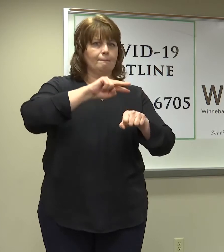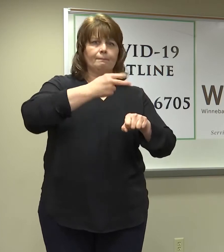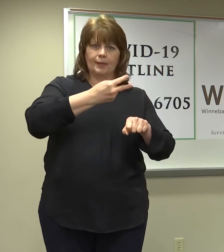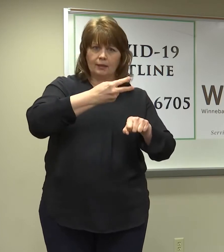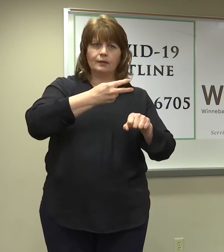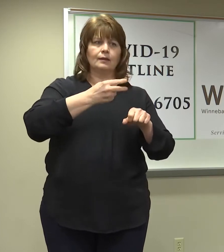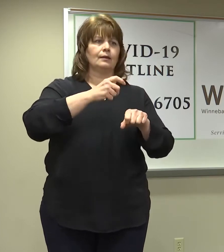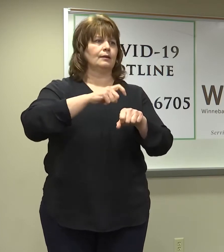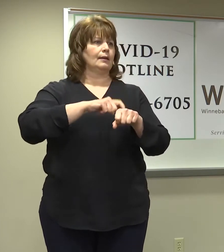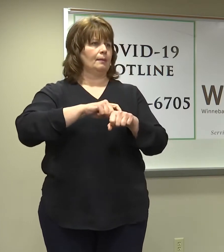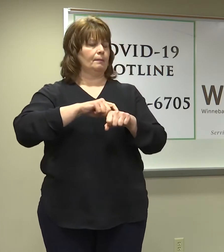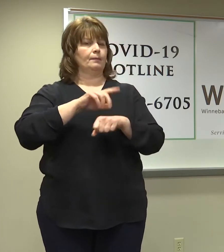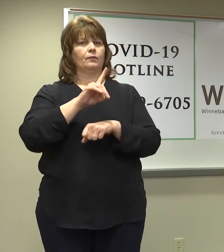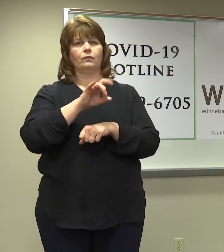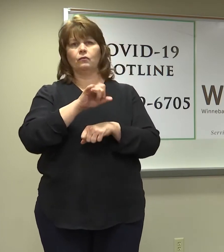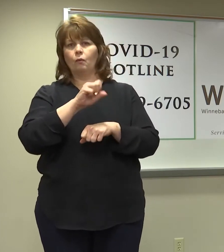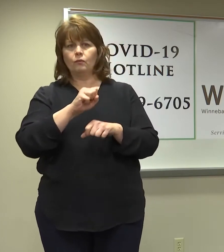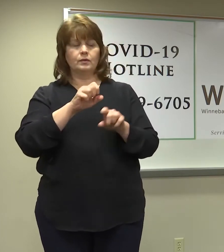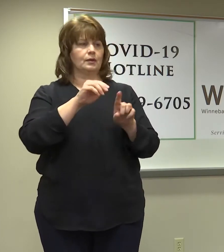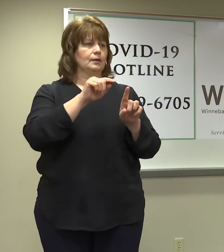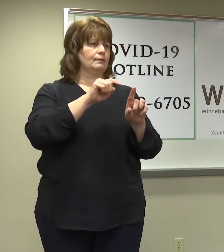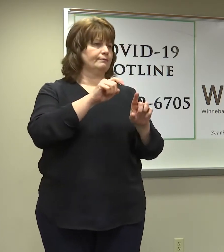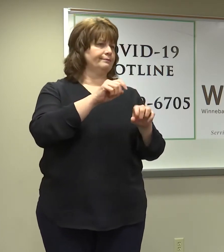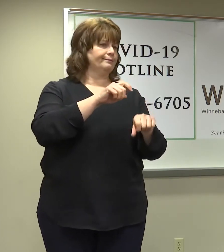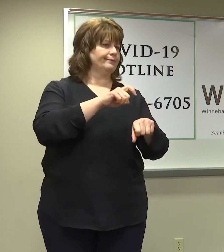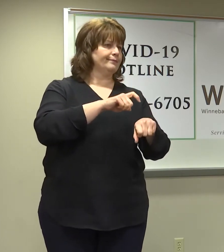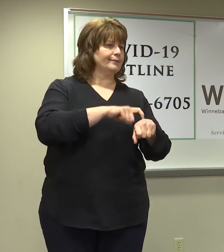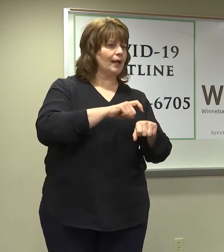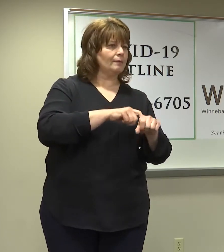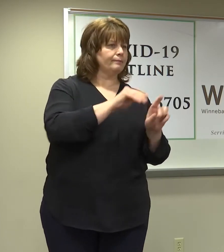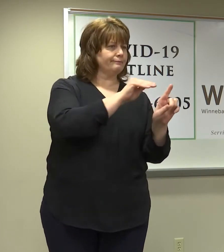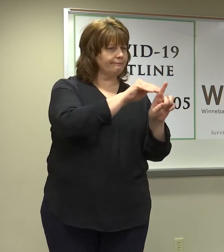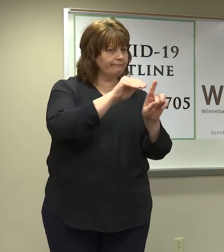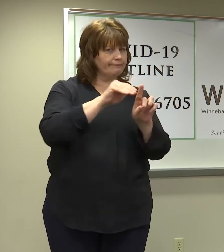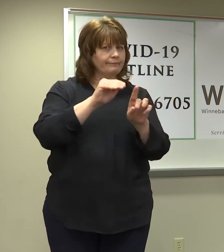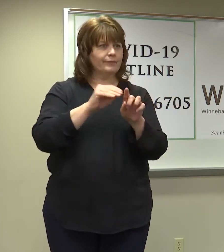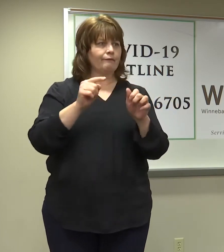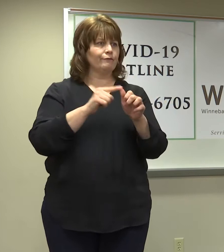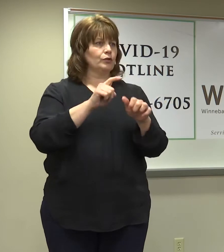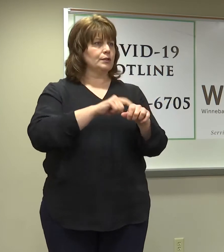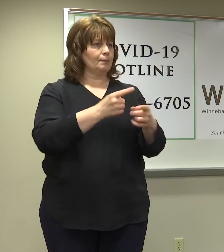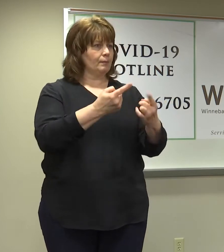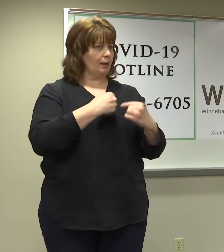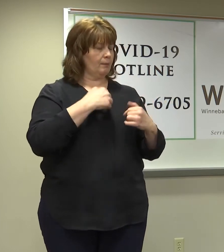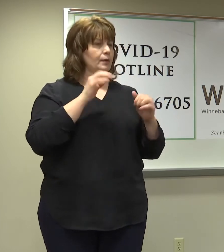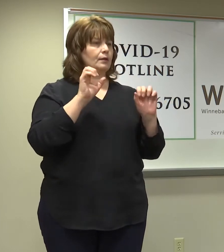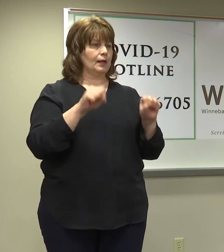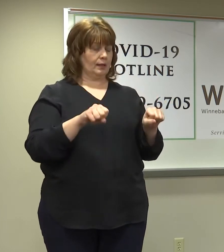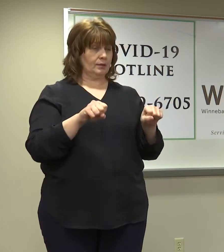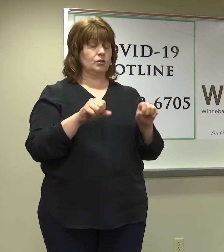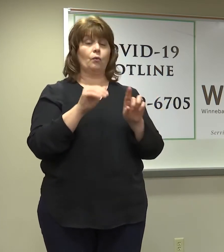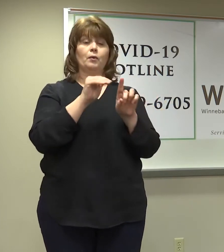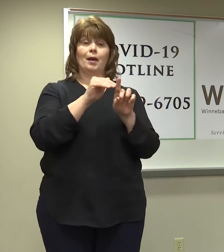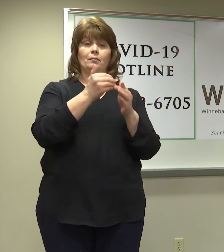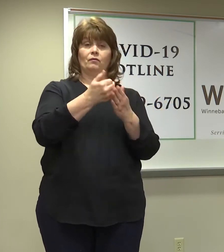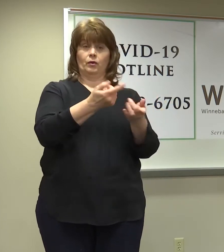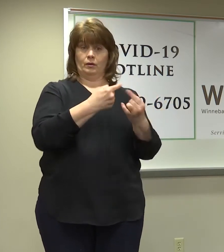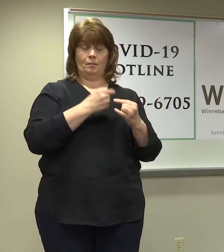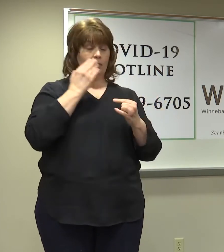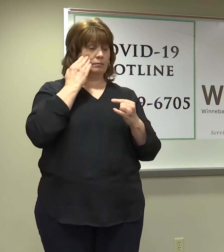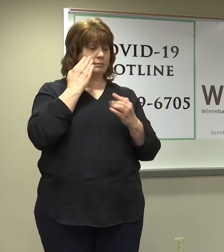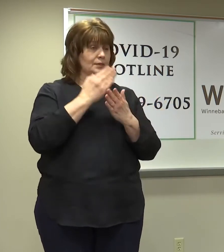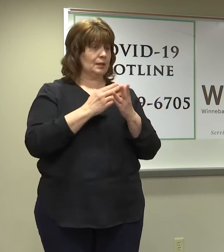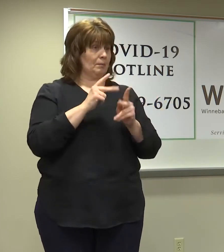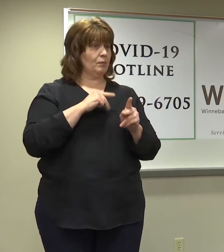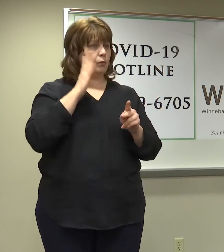and recalls for second dose of it. So remember, reminders before you come, recall. We know some people are going to miss their appointment for